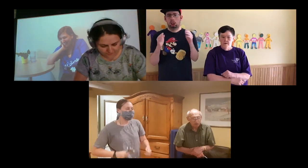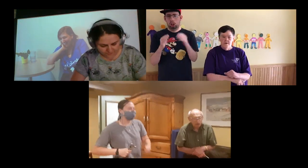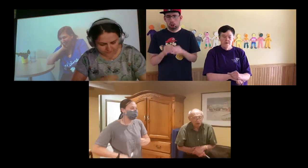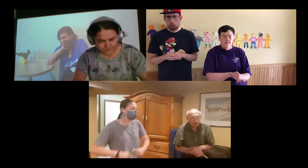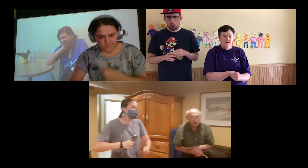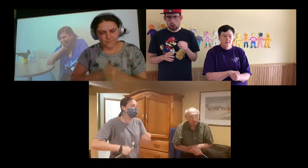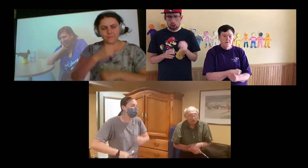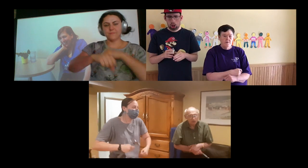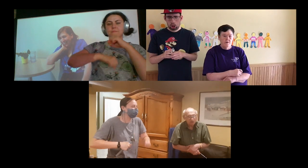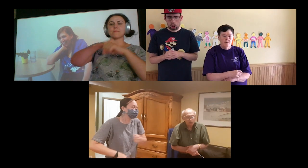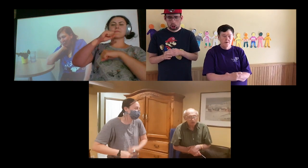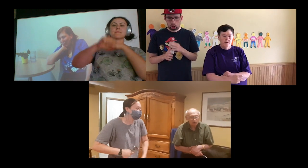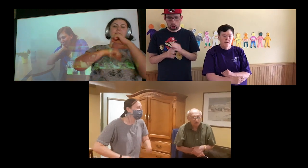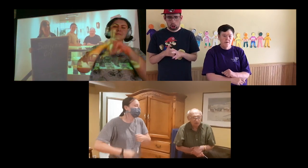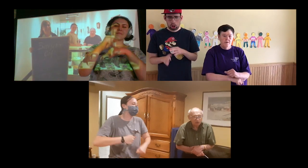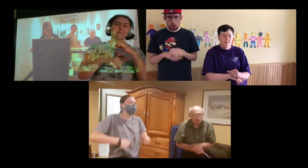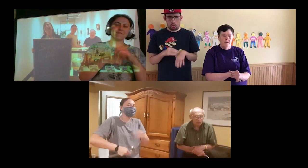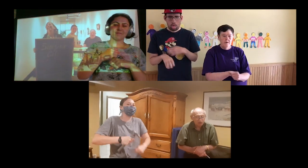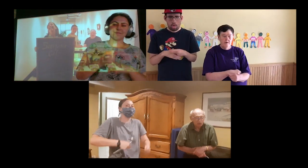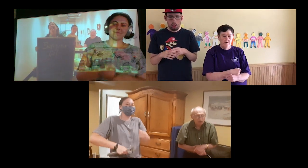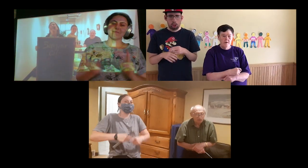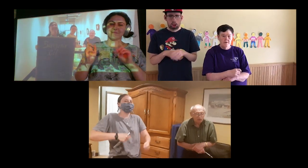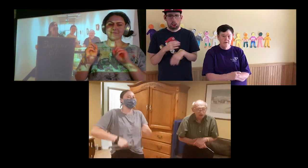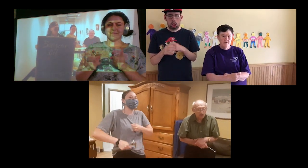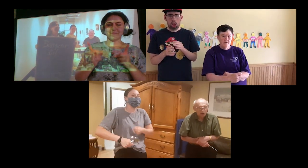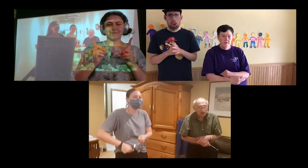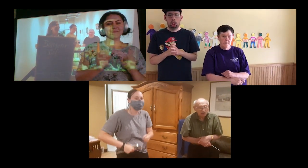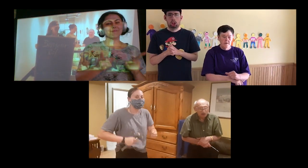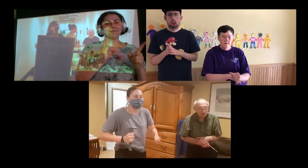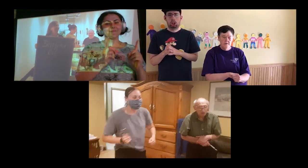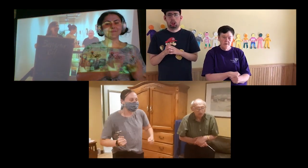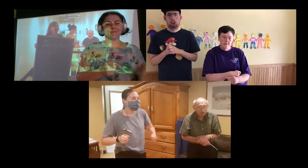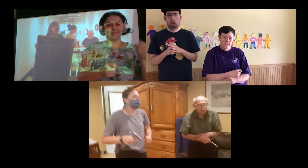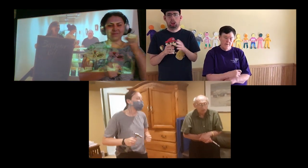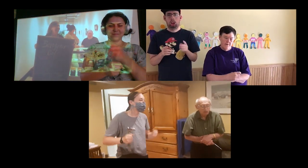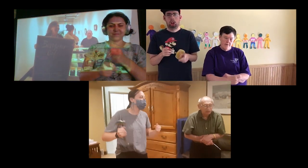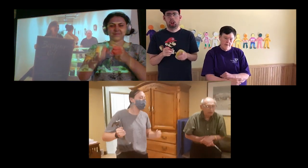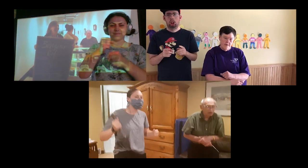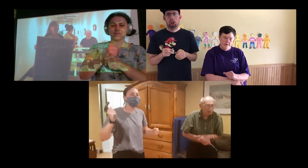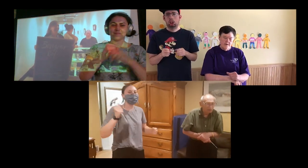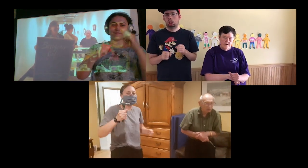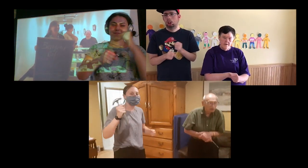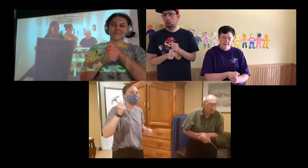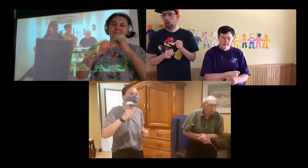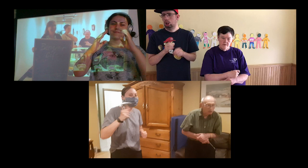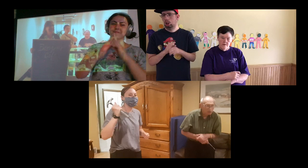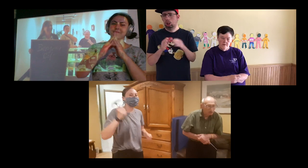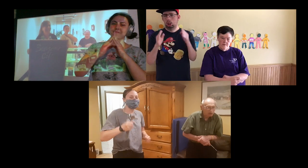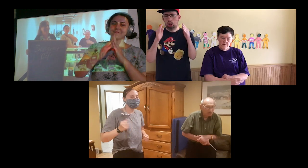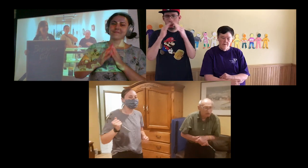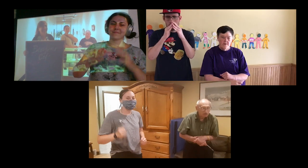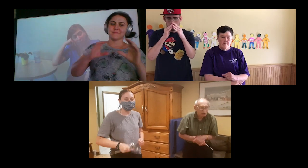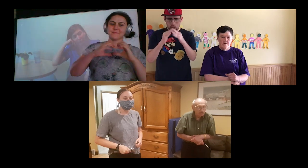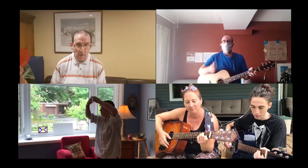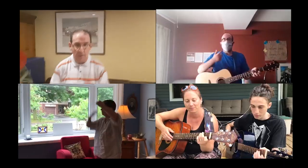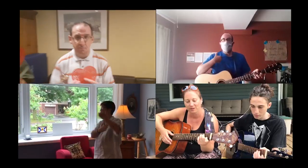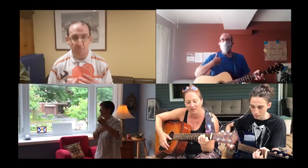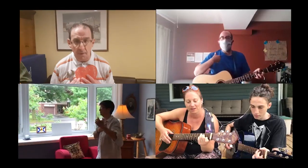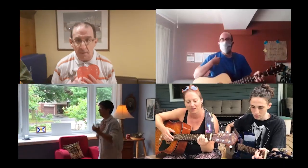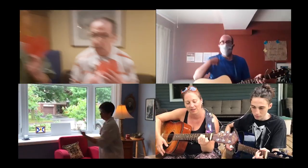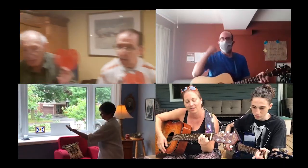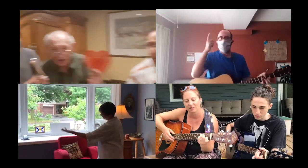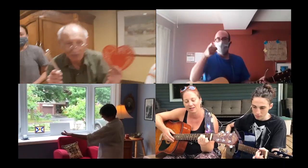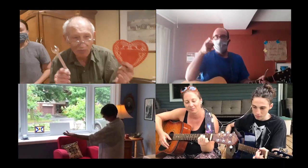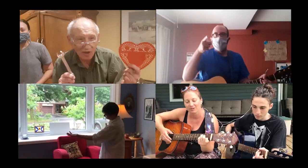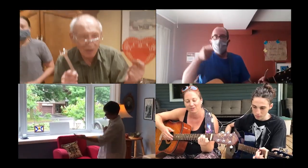Rollin' over the ocean Rollin' over the sea Go and do your part to build community It's